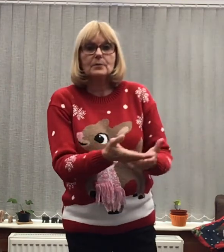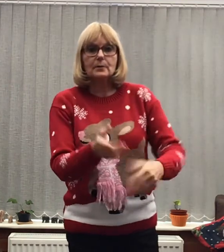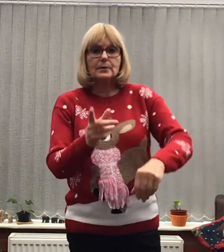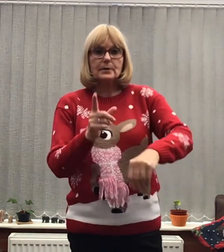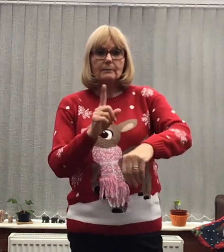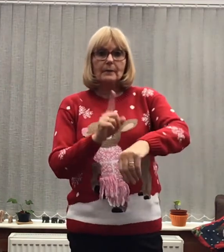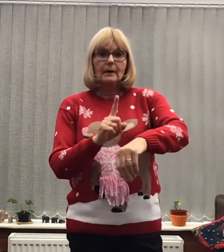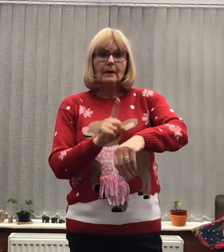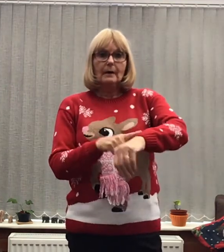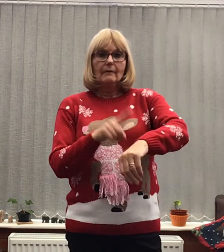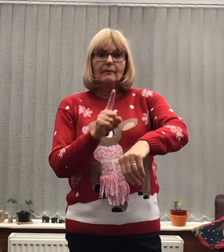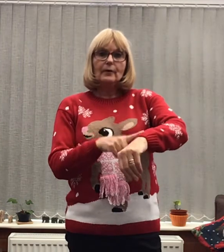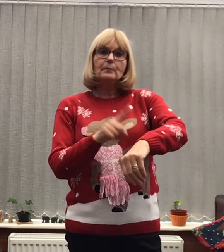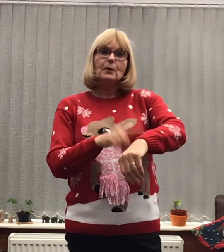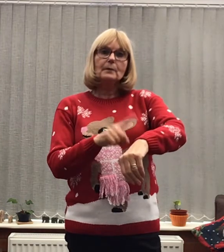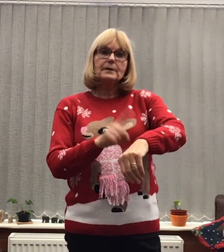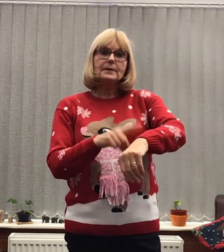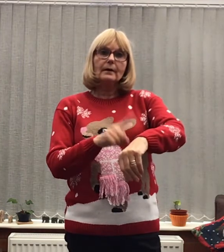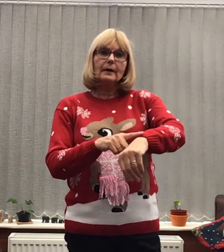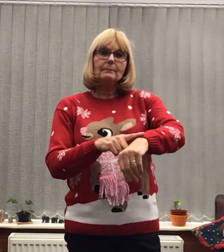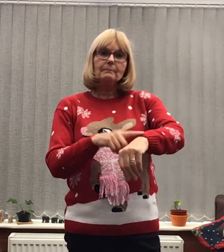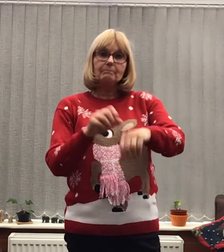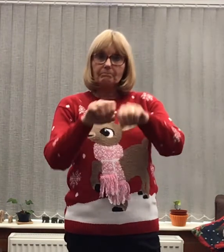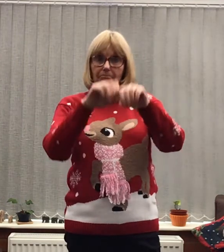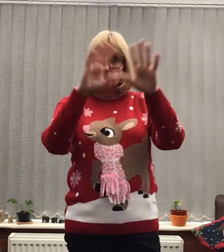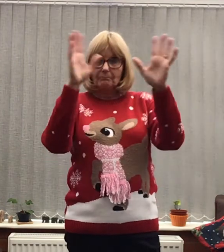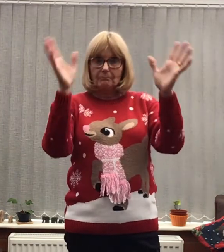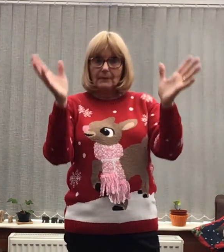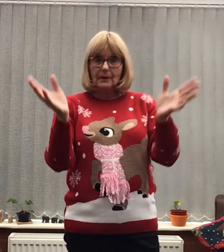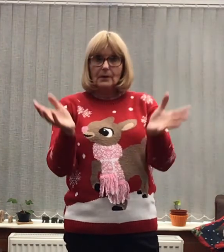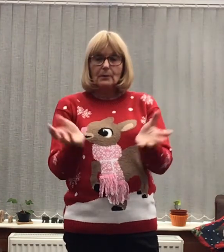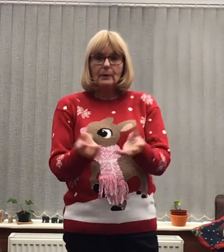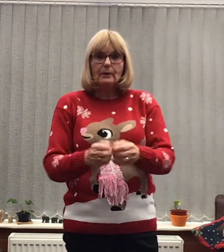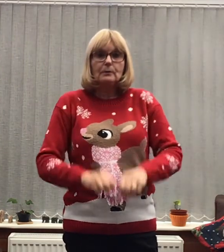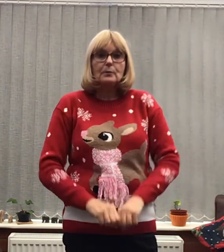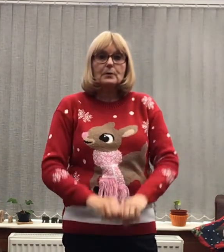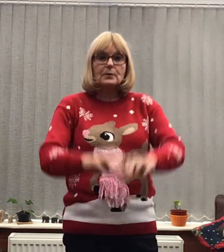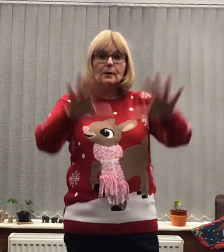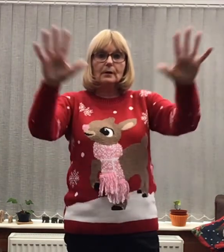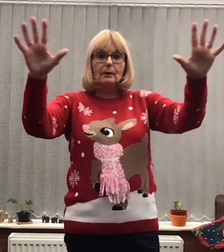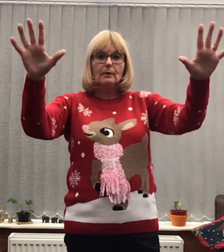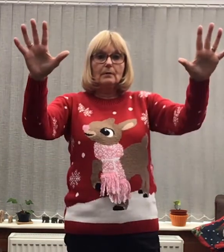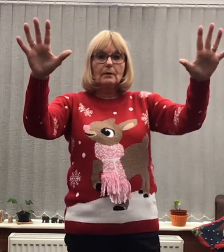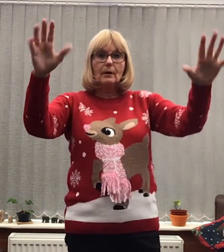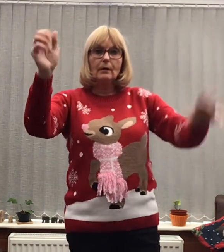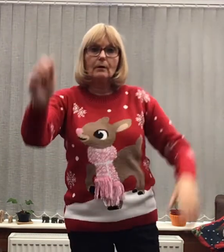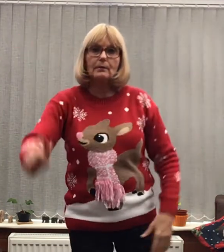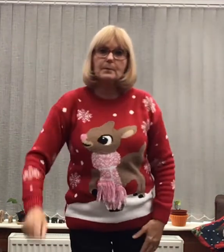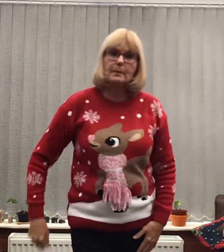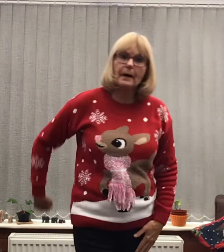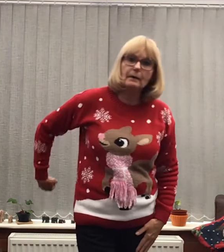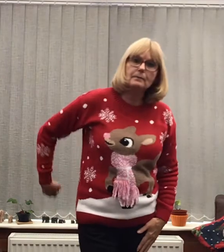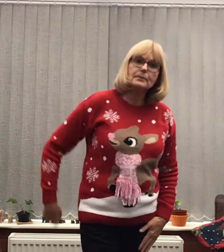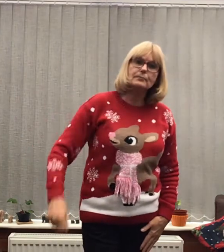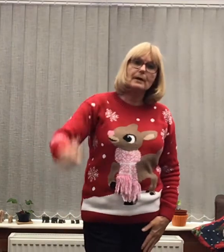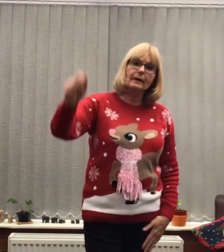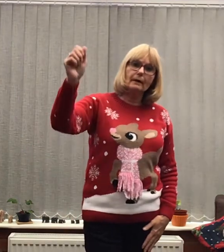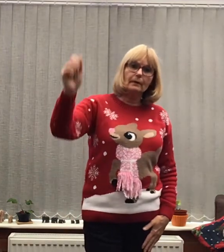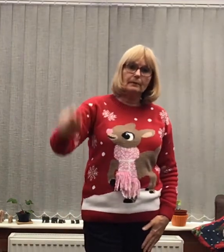Was For a moment Time The world was aglow All the bells rang out